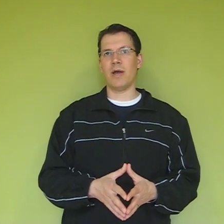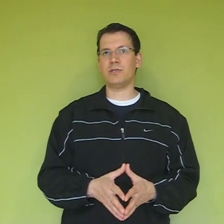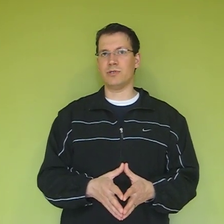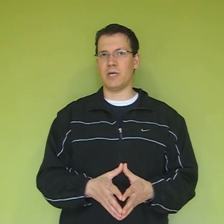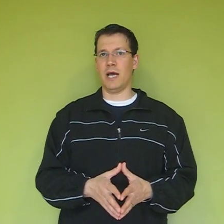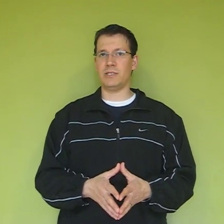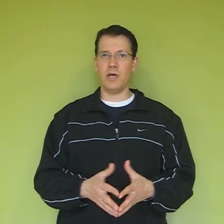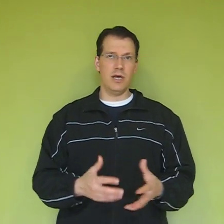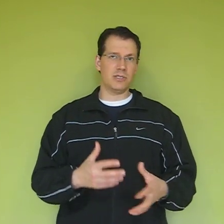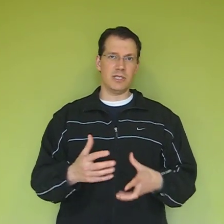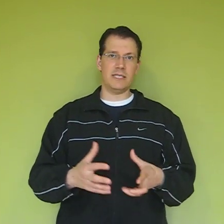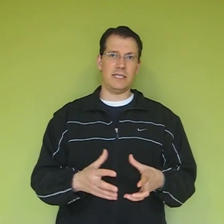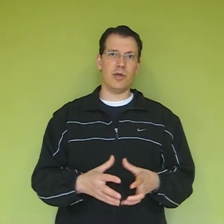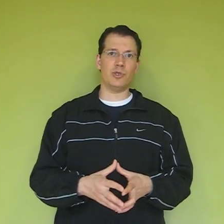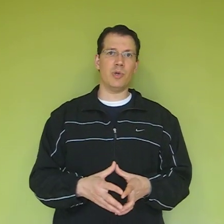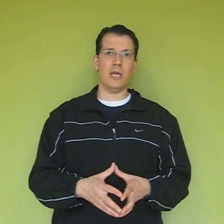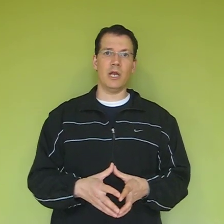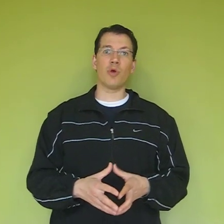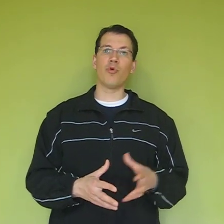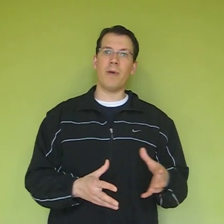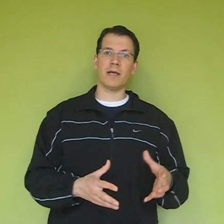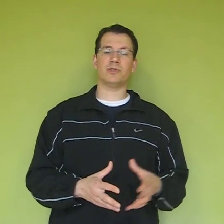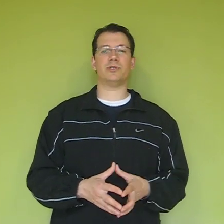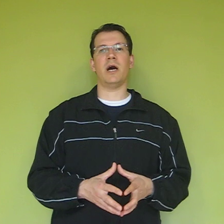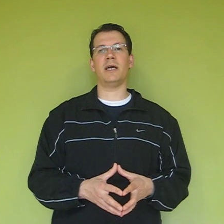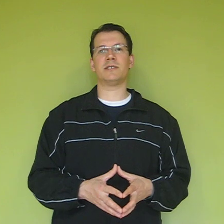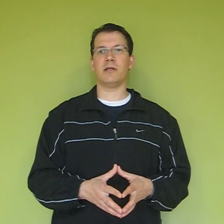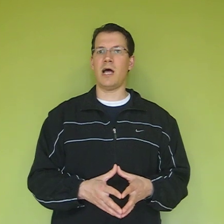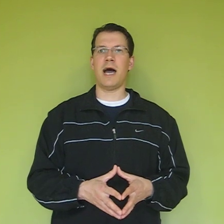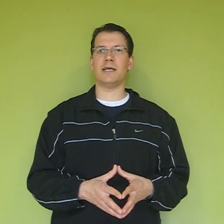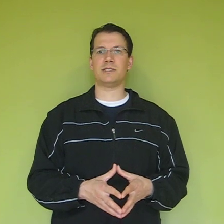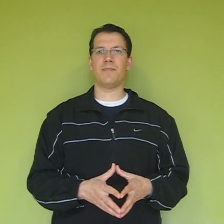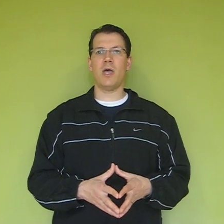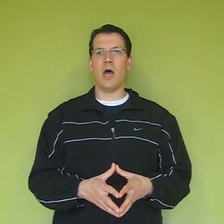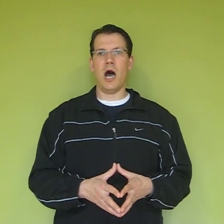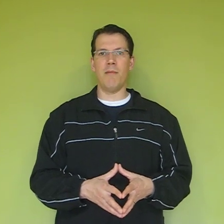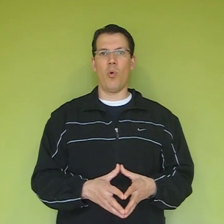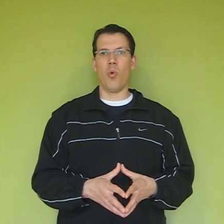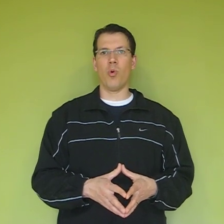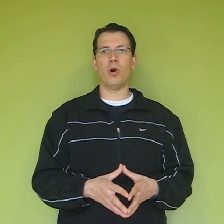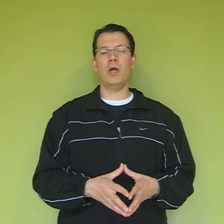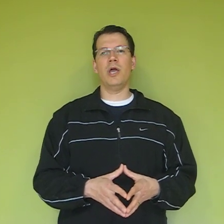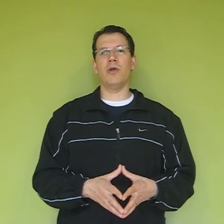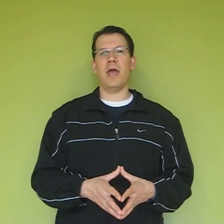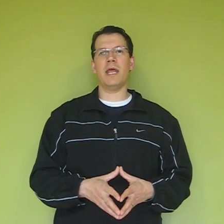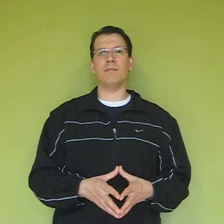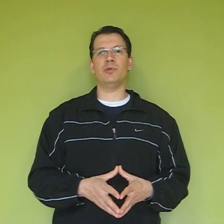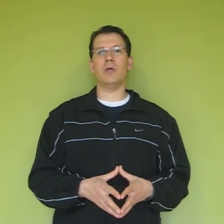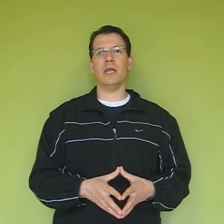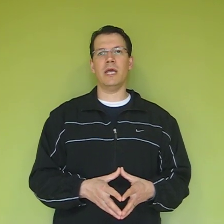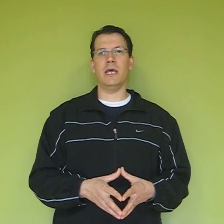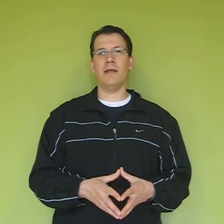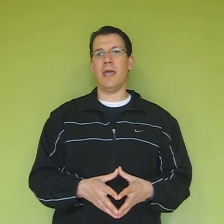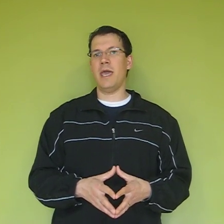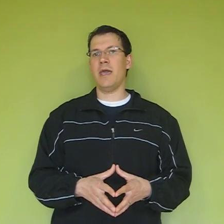exercise. So let's say you're doing it in a group exercise class or you're ending up doing it in a